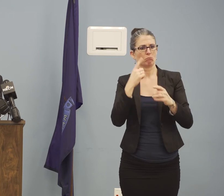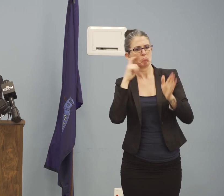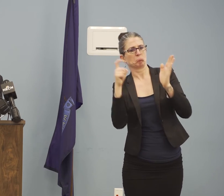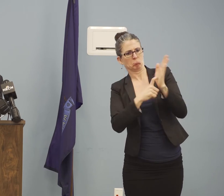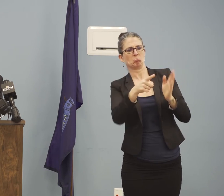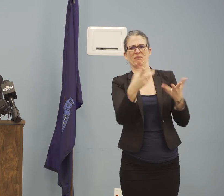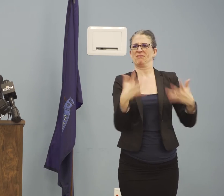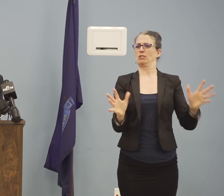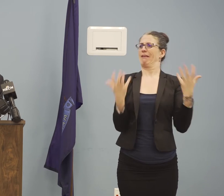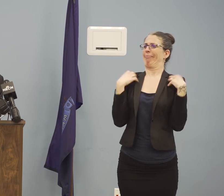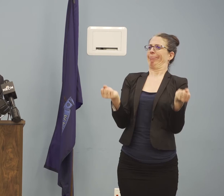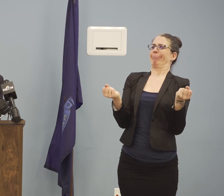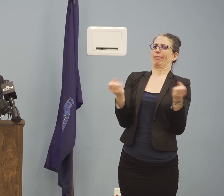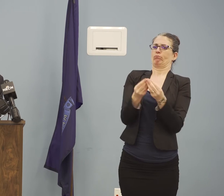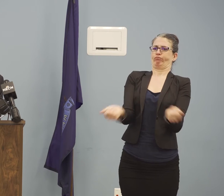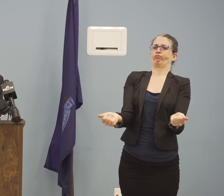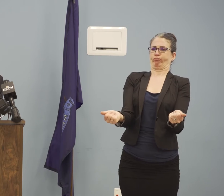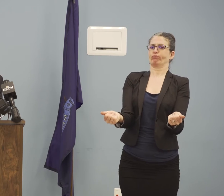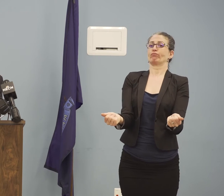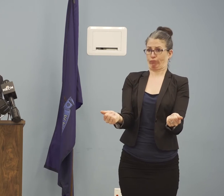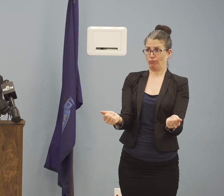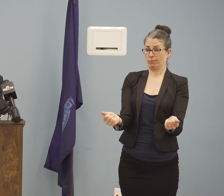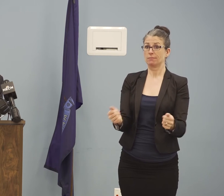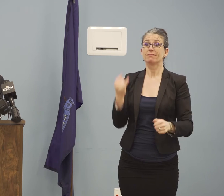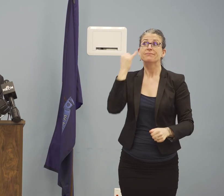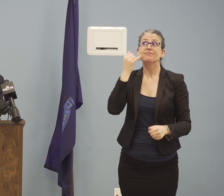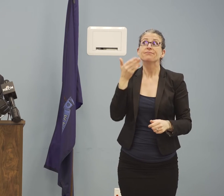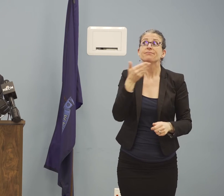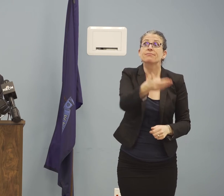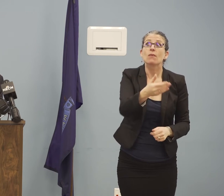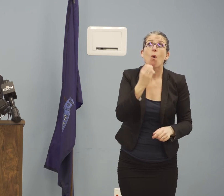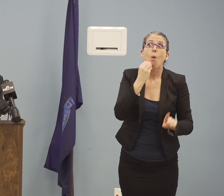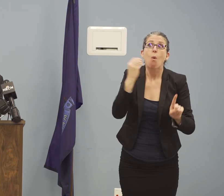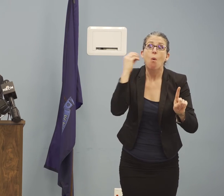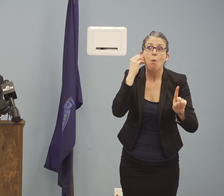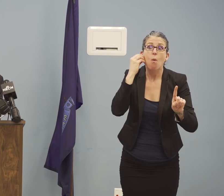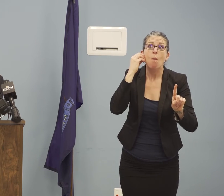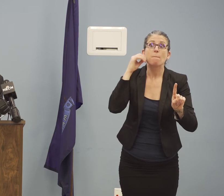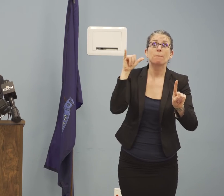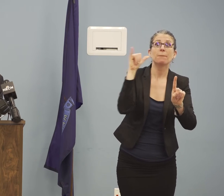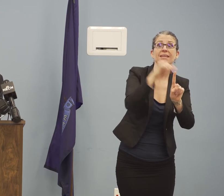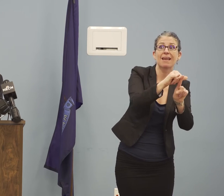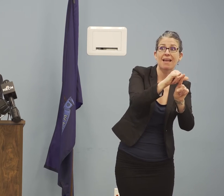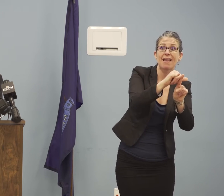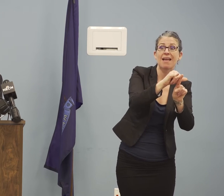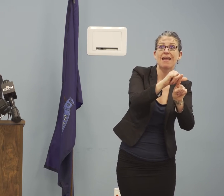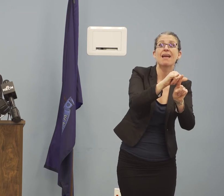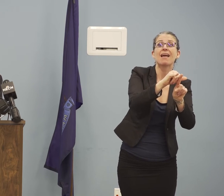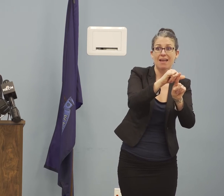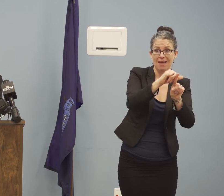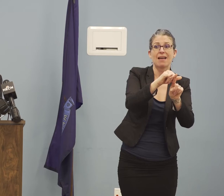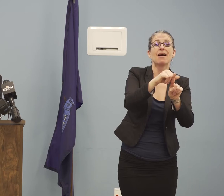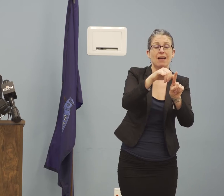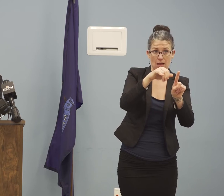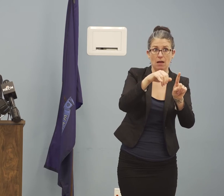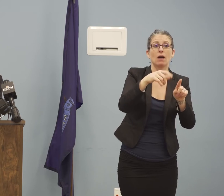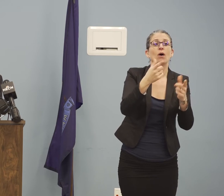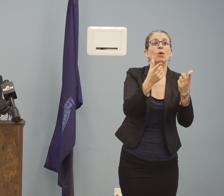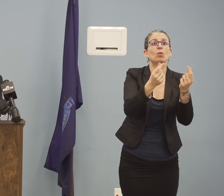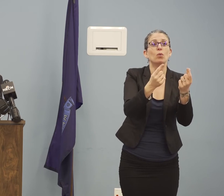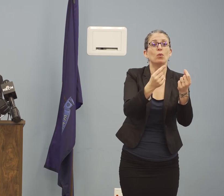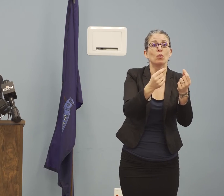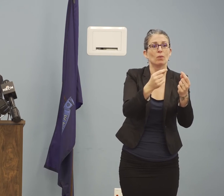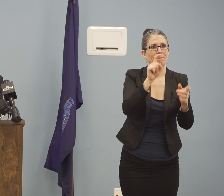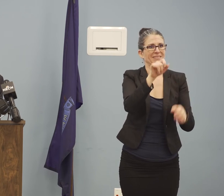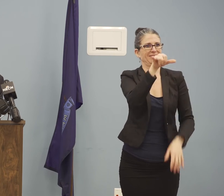very well ask them to hop in the car or walk across town and go to a clinic or an emergency room and get tested. That defeats